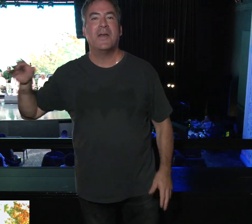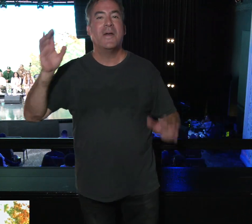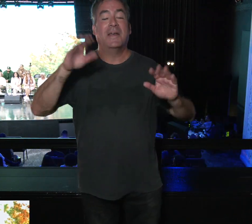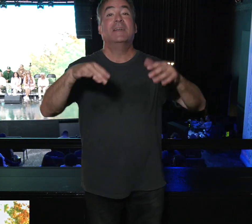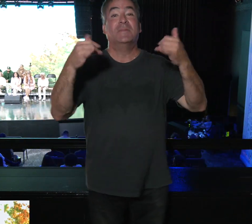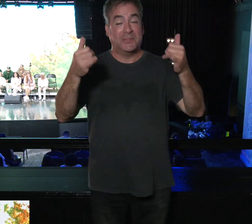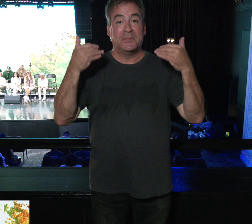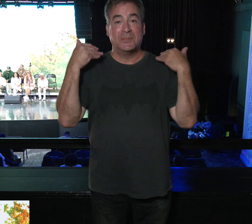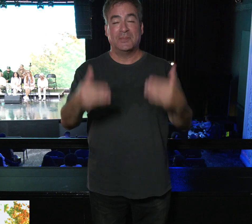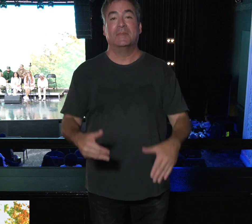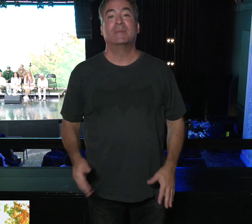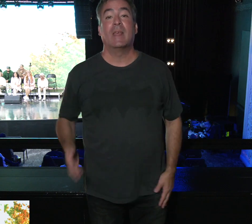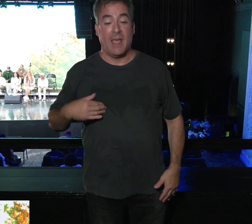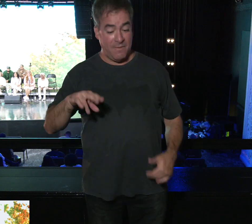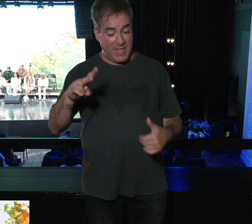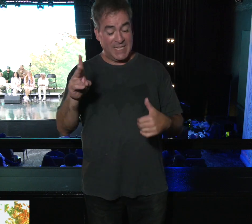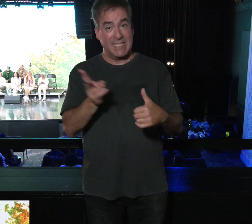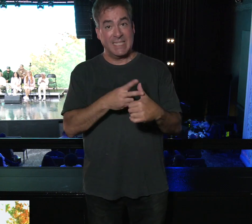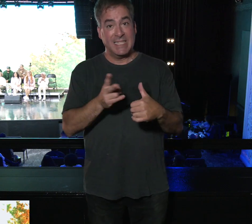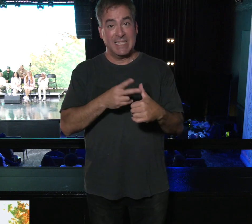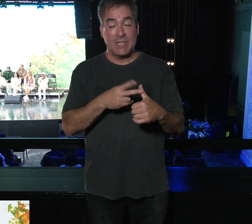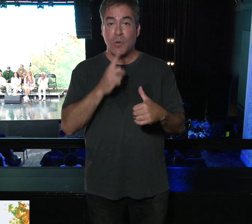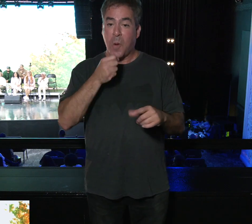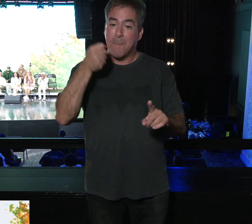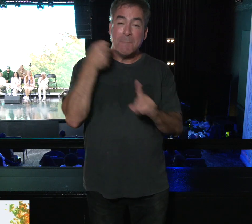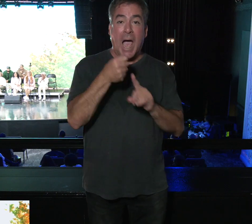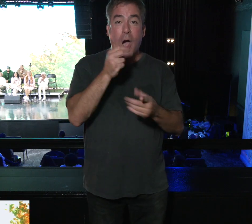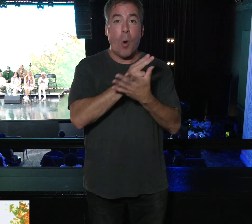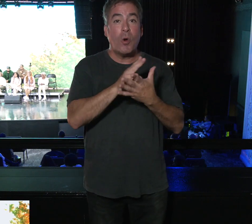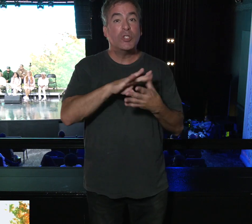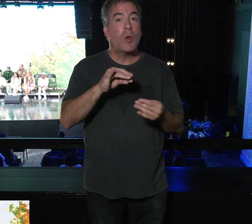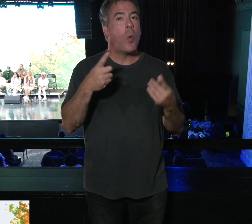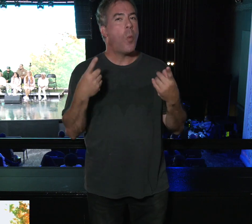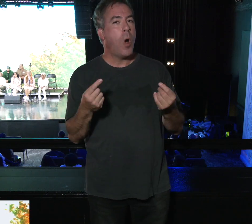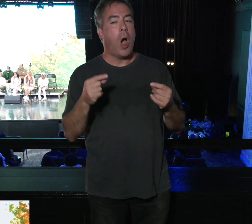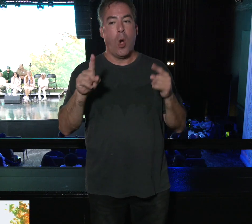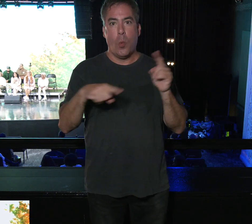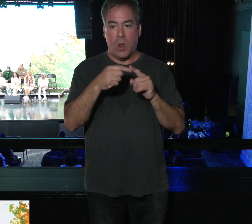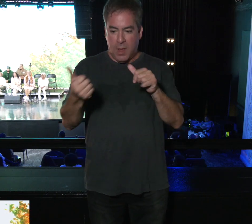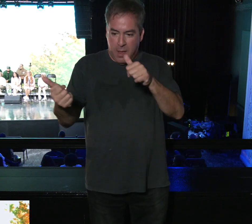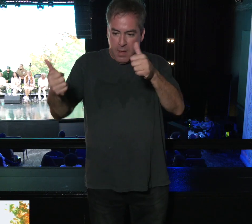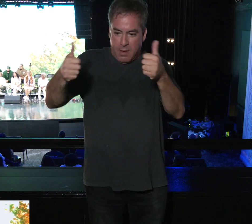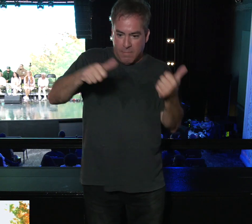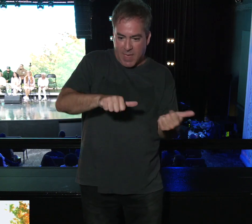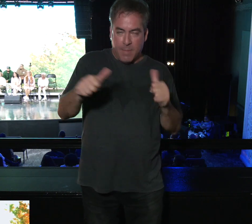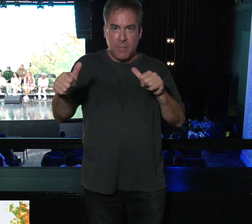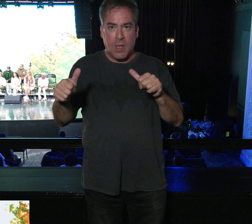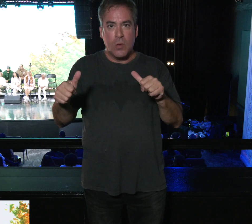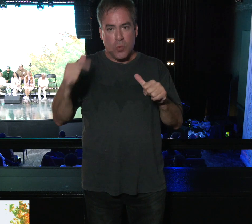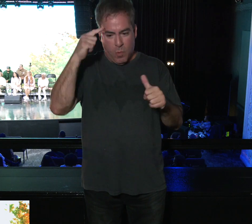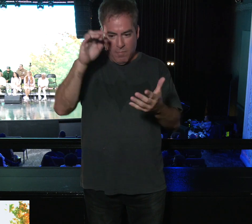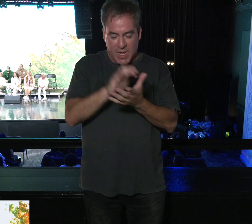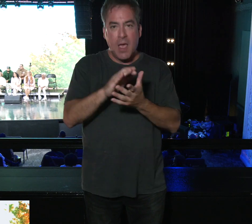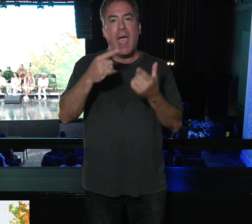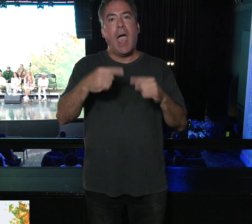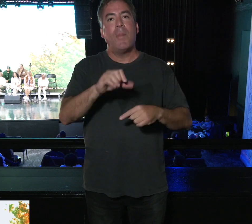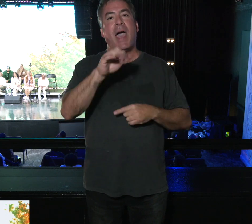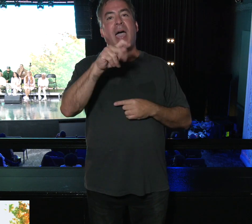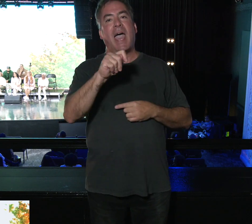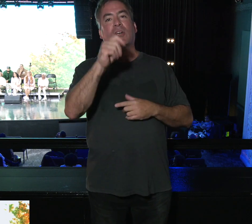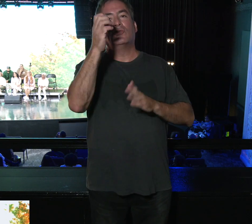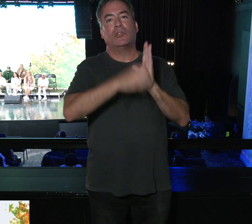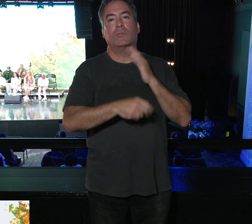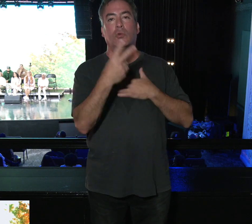Now, there is a second big encounter of the Holy Spirit when he baptizes a believer like what happened in Acts chapter 2.